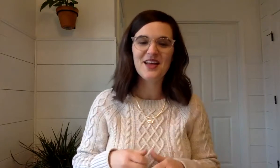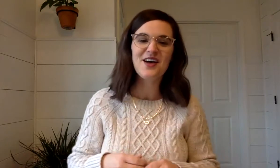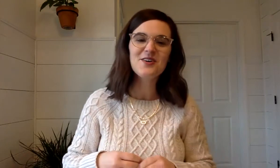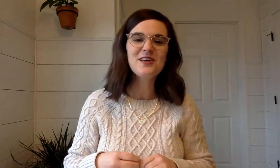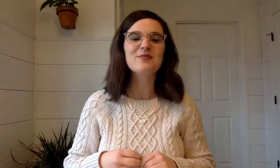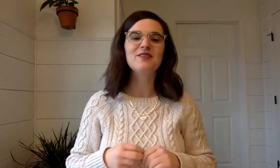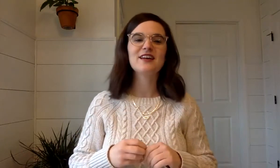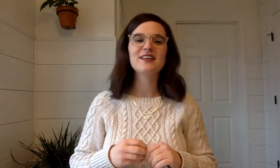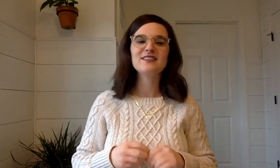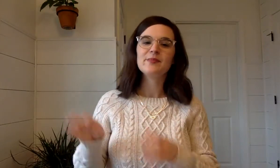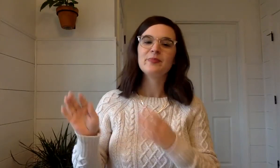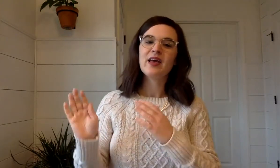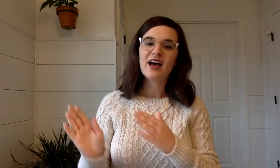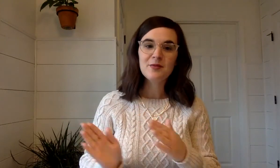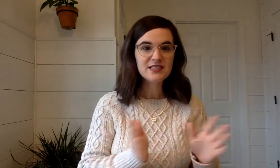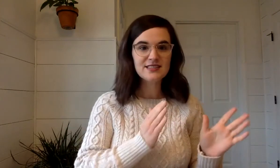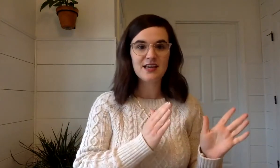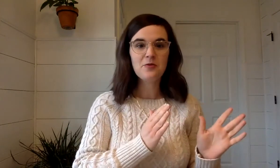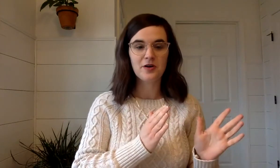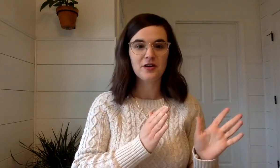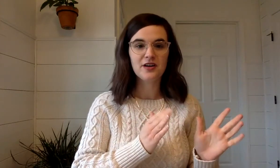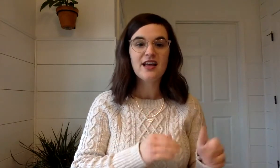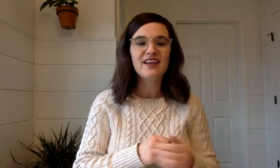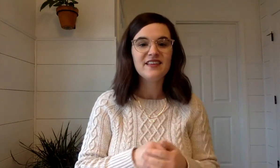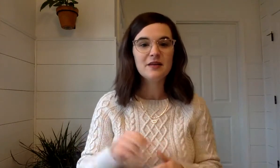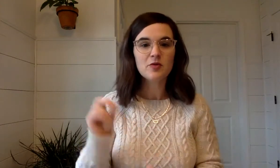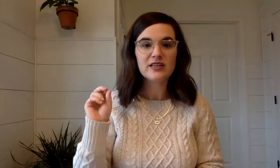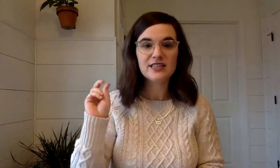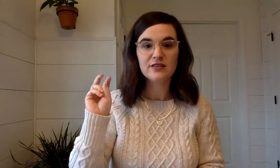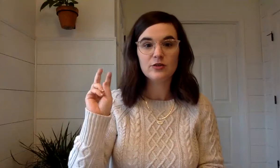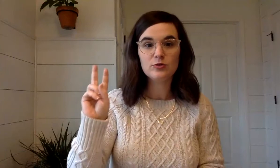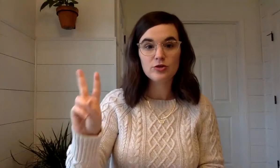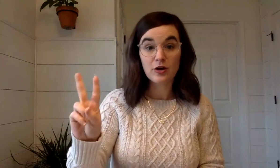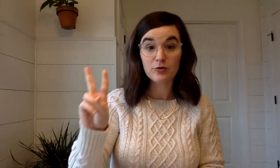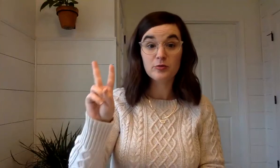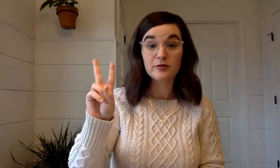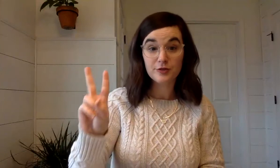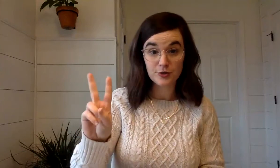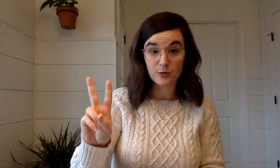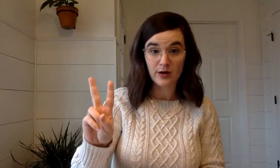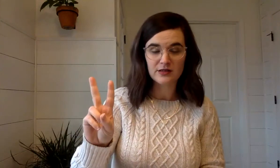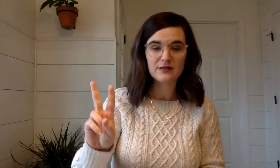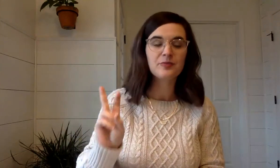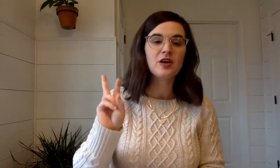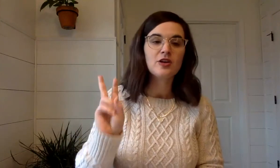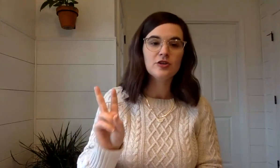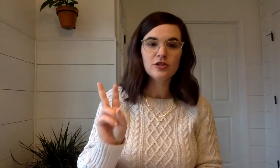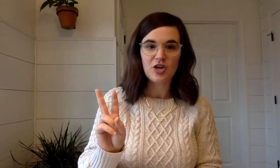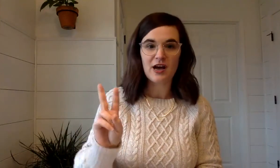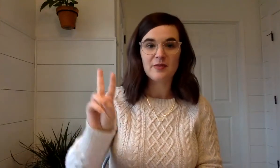Okay, my friends, I'm going to say a word and then I'm going to give you a group of two words. Your job